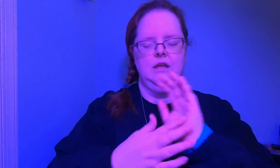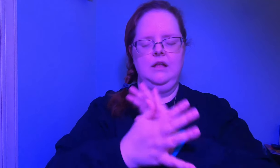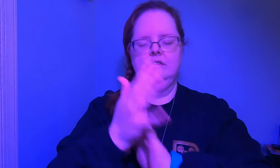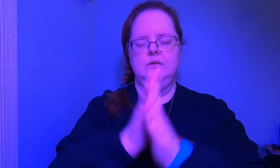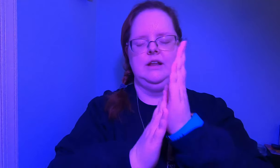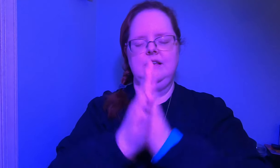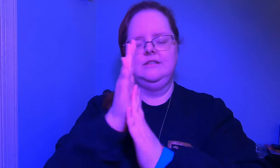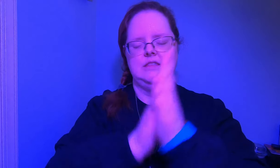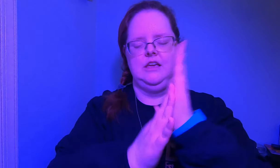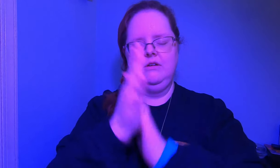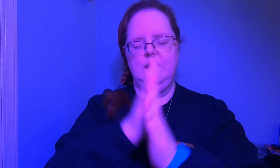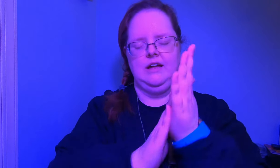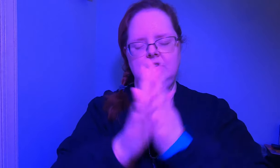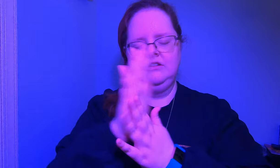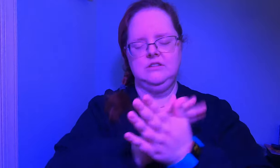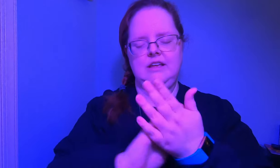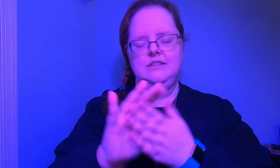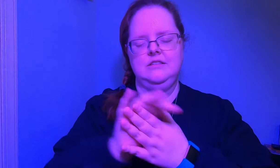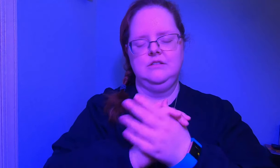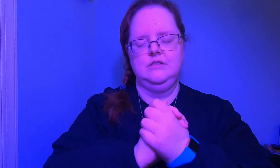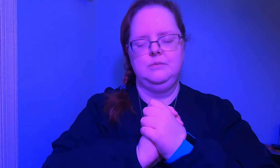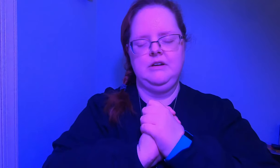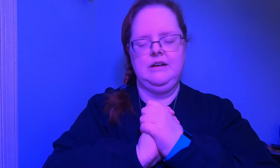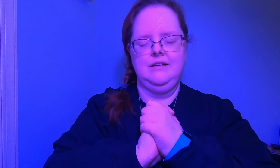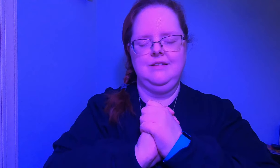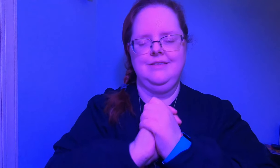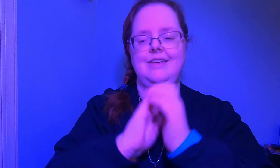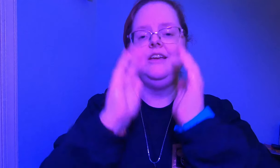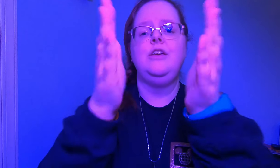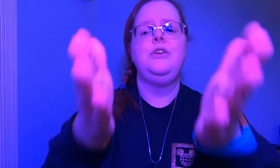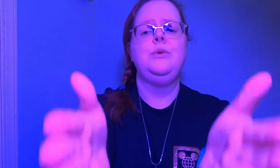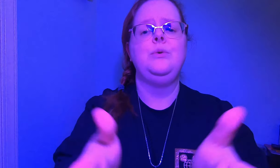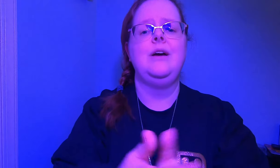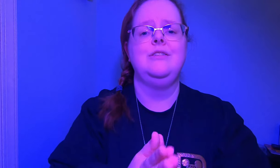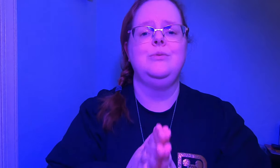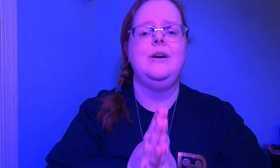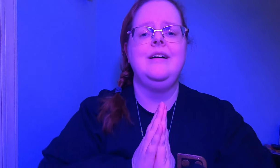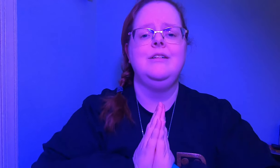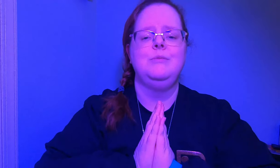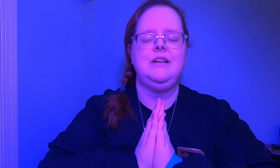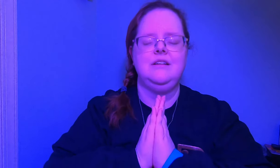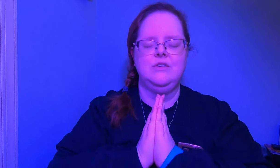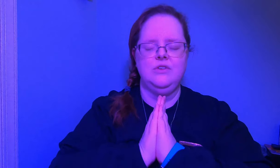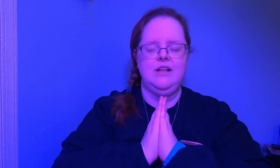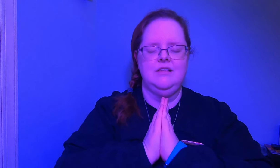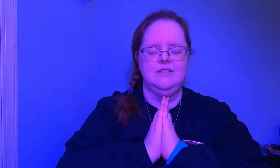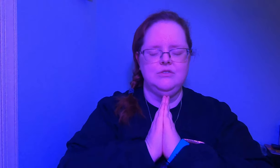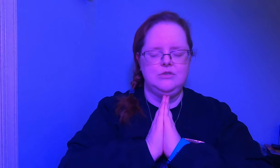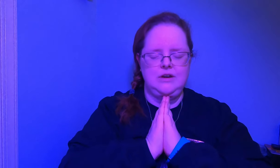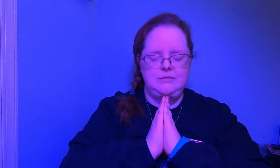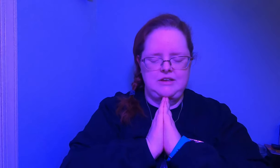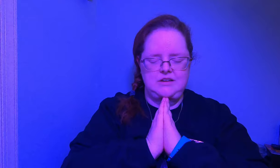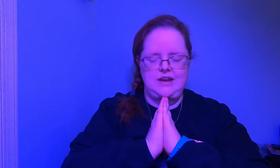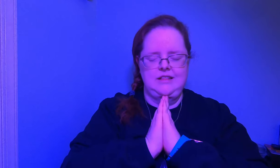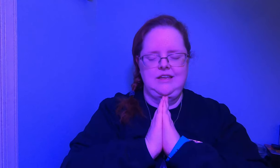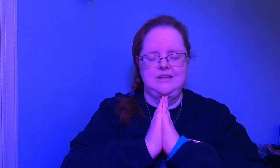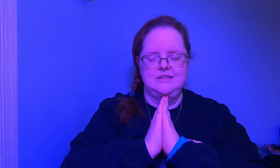so it is thank you guys angels ancestors spirit thank you as well my dear friends for joining me in channeling this